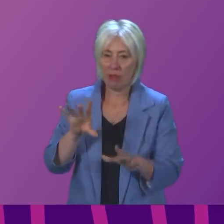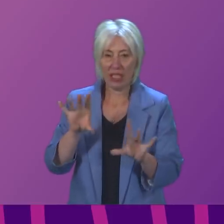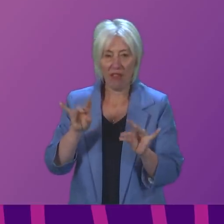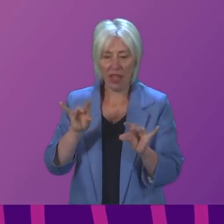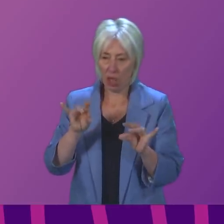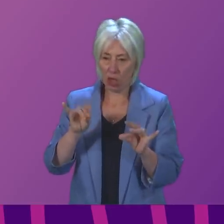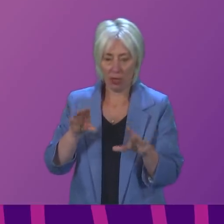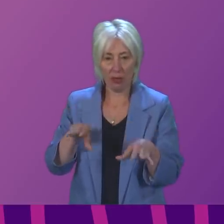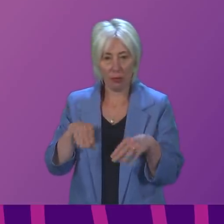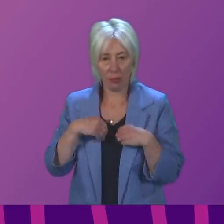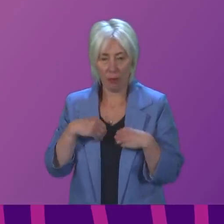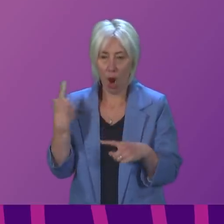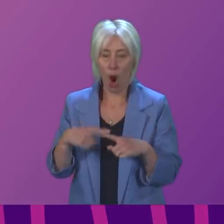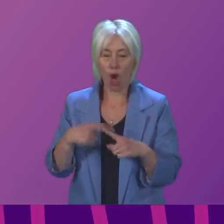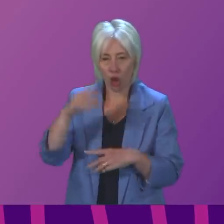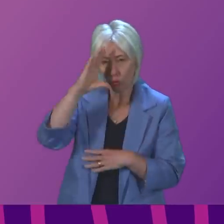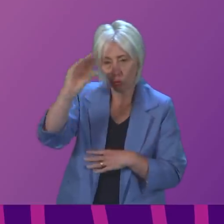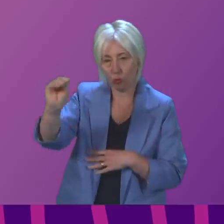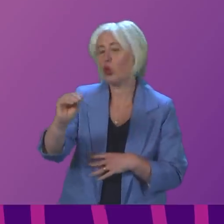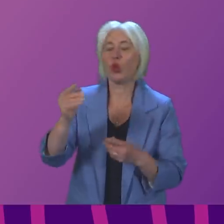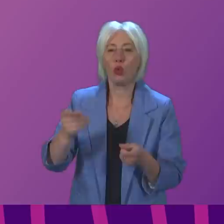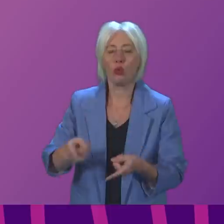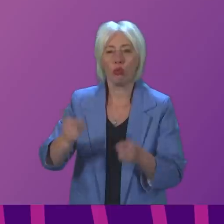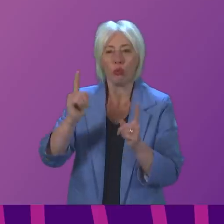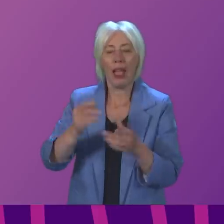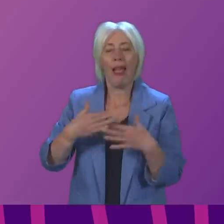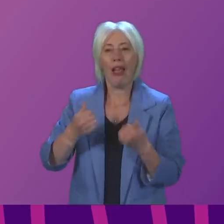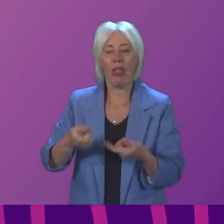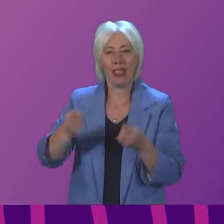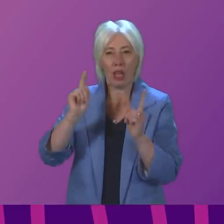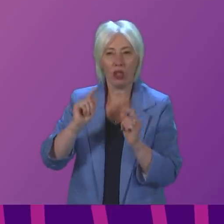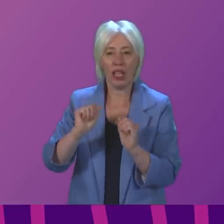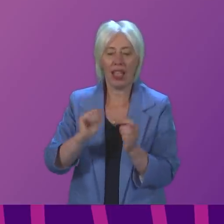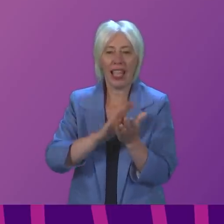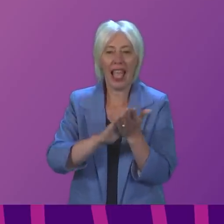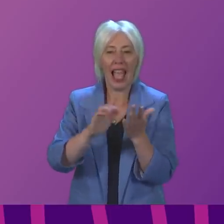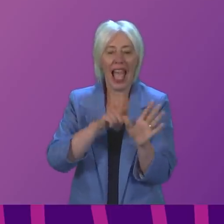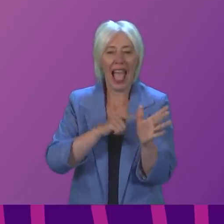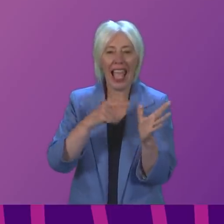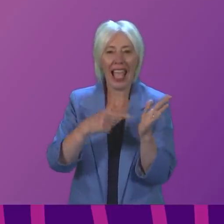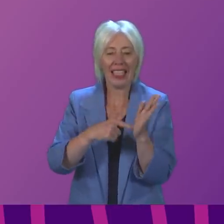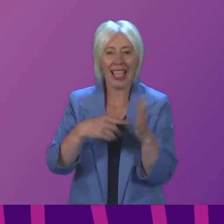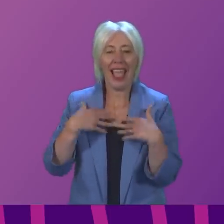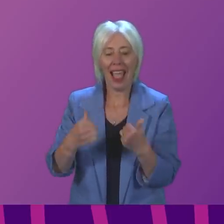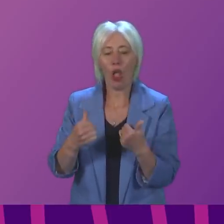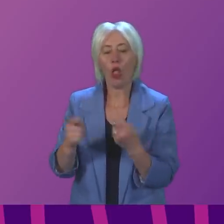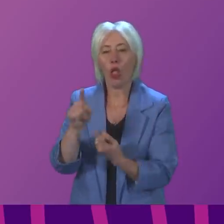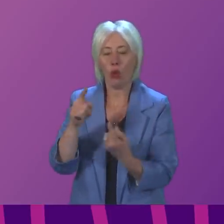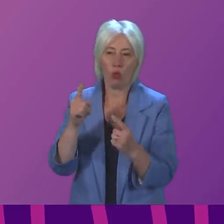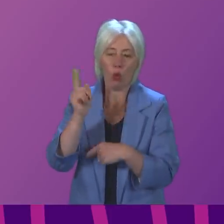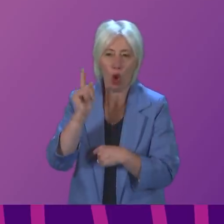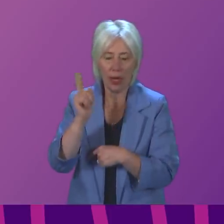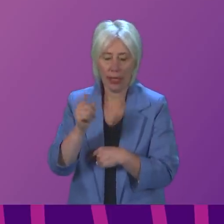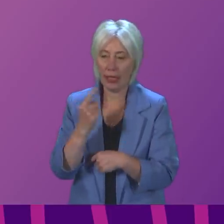sent to the health secretary. It is called the Hyatt Red Warning. In the closing seconds of the debate yesterday, the health